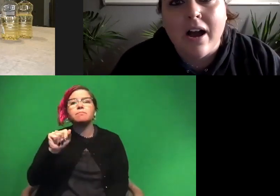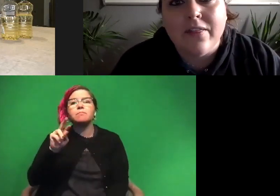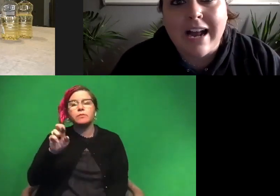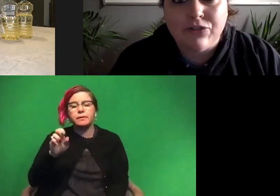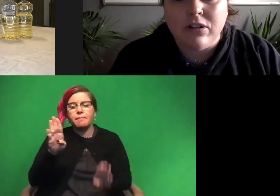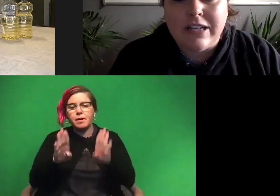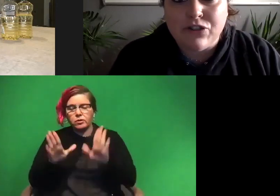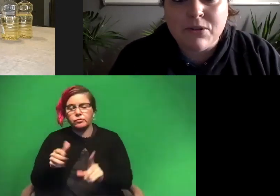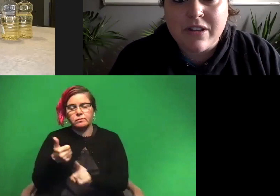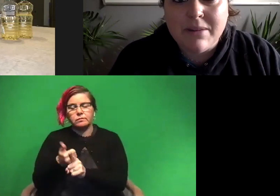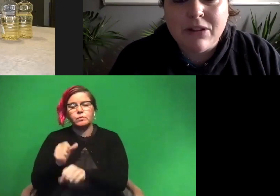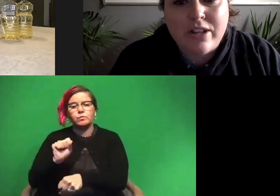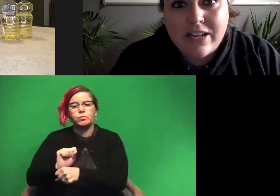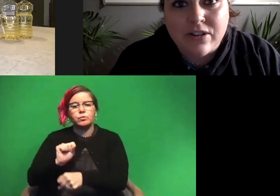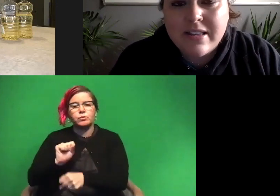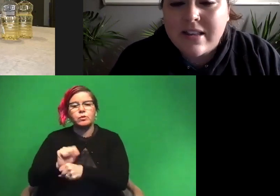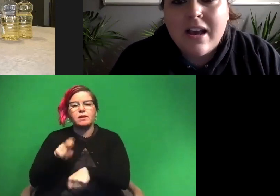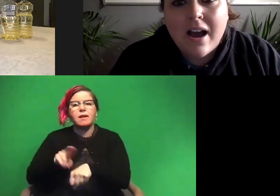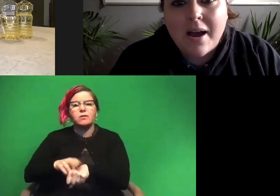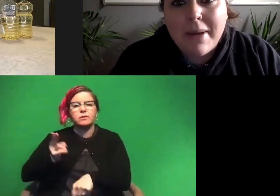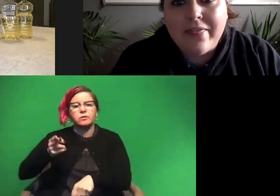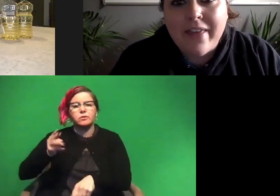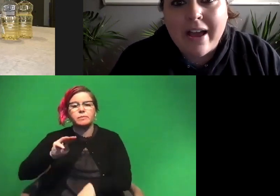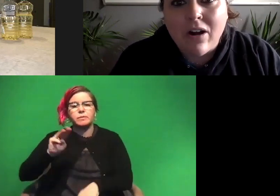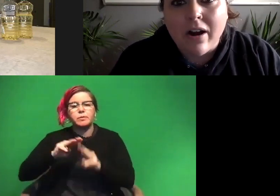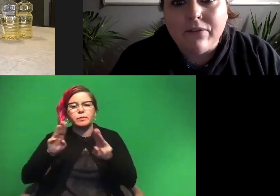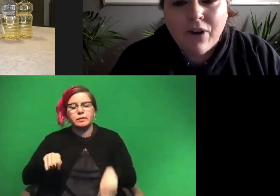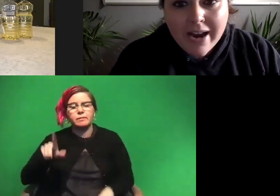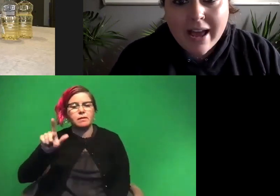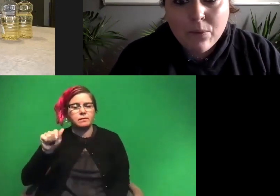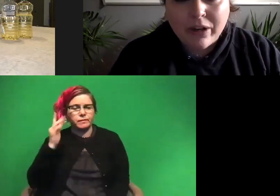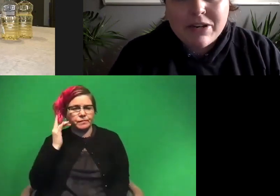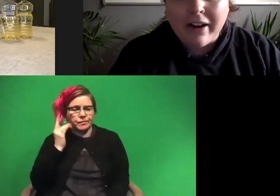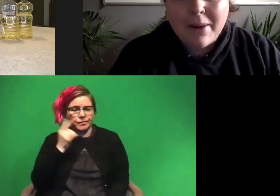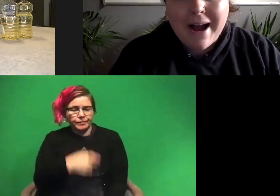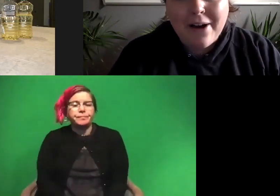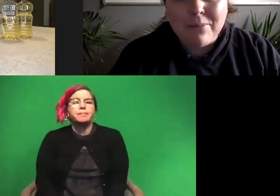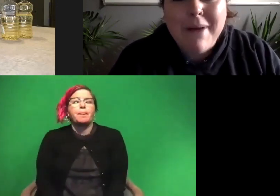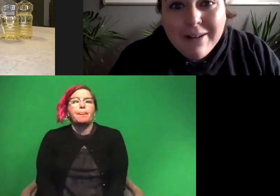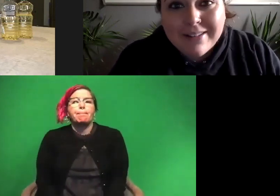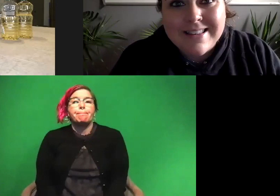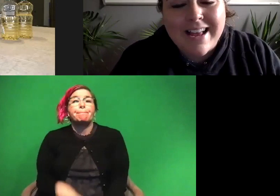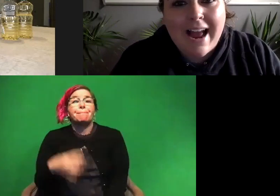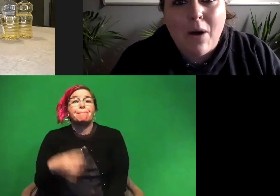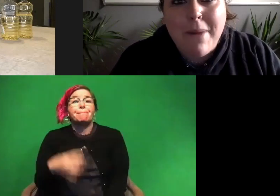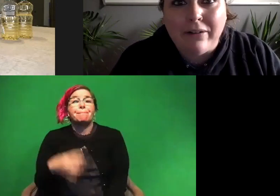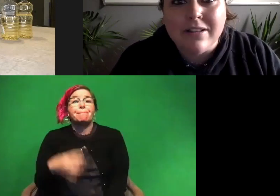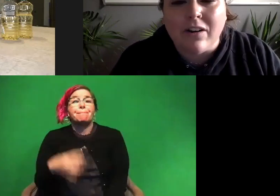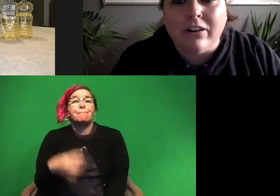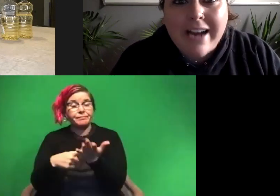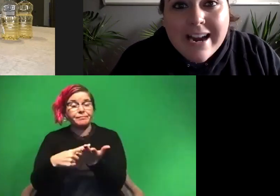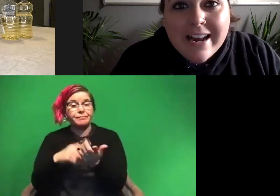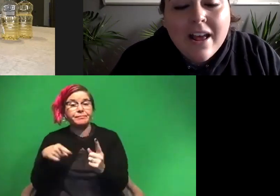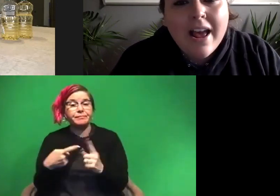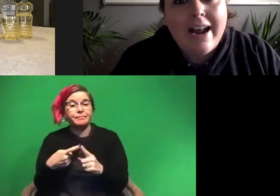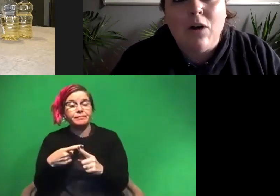the Natural History Museum in Los Angeles. And then on Friday we're going to be talking about mountains and how mountains